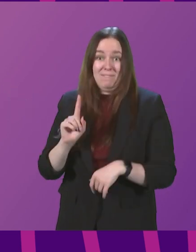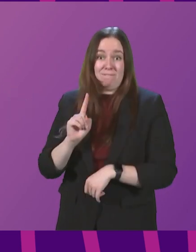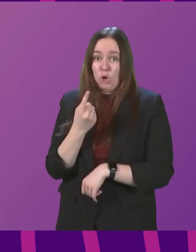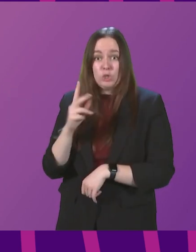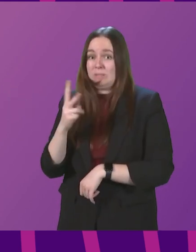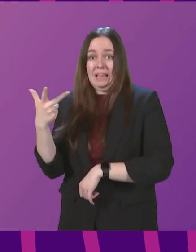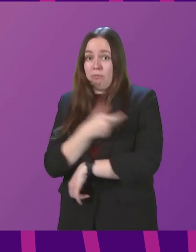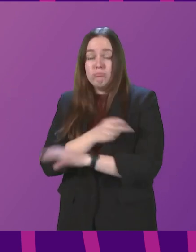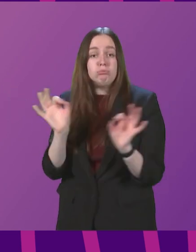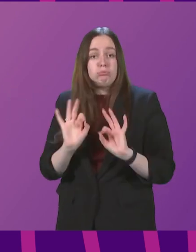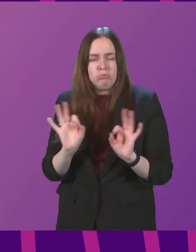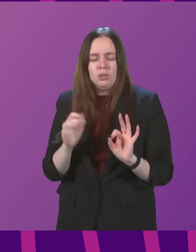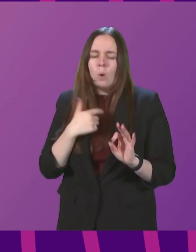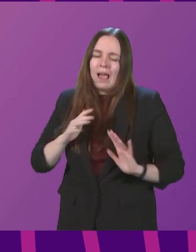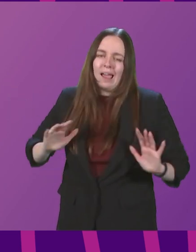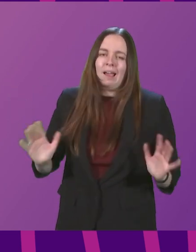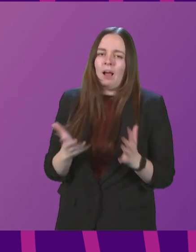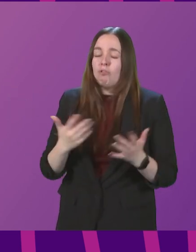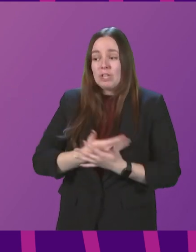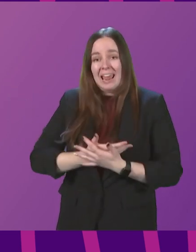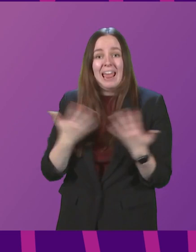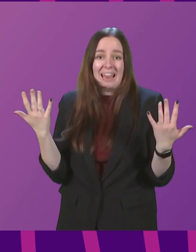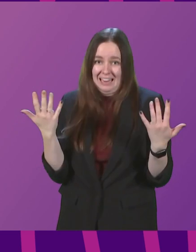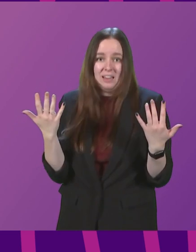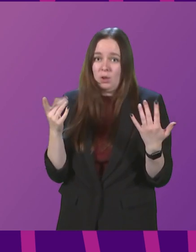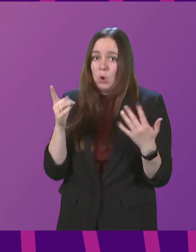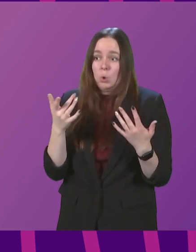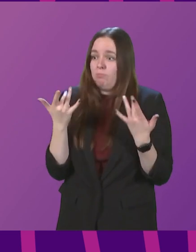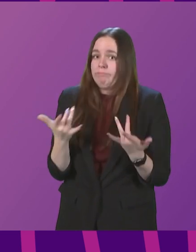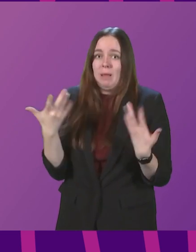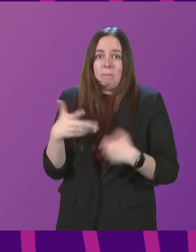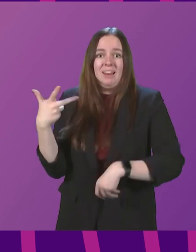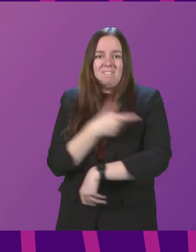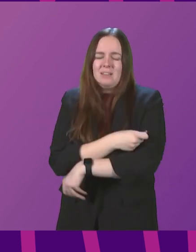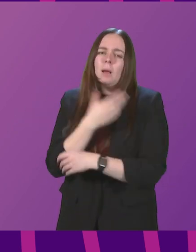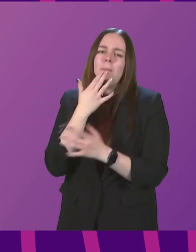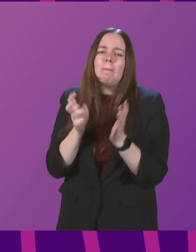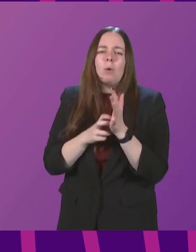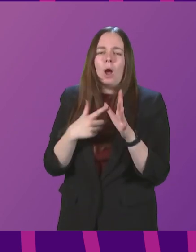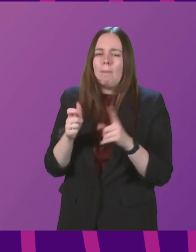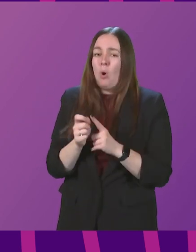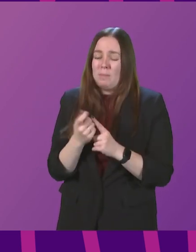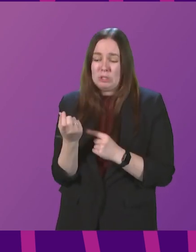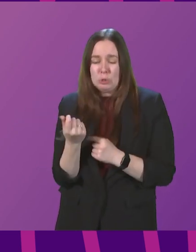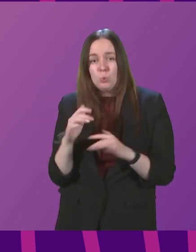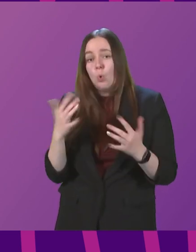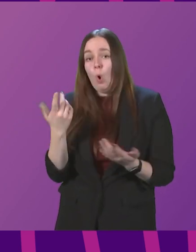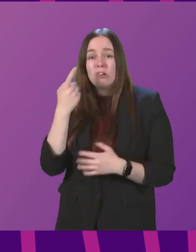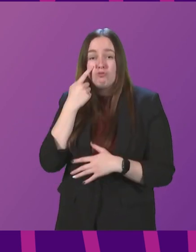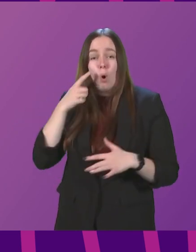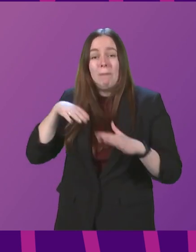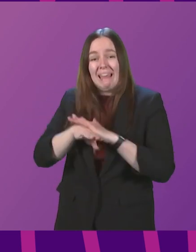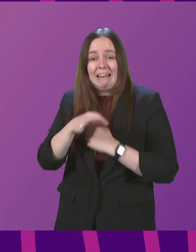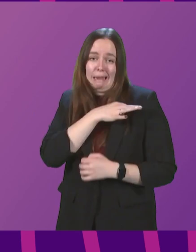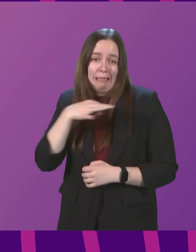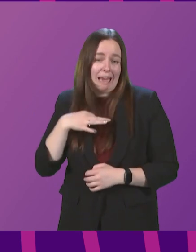or second dose. So I would encourage anyone who falls into one of these categories to make an appointment as soon as possible or go to a drop-in clinic. There